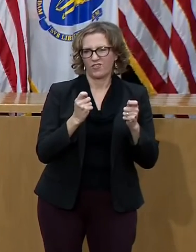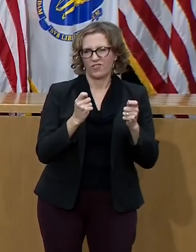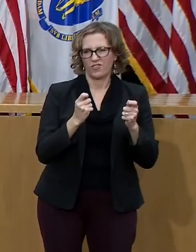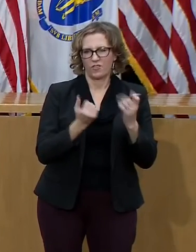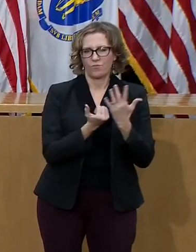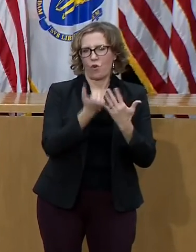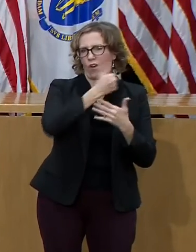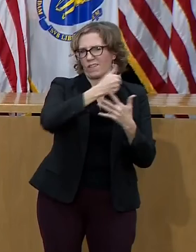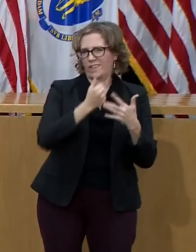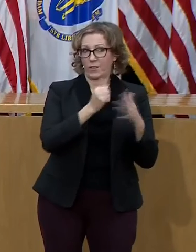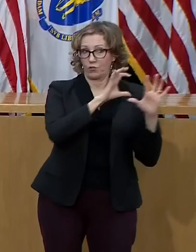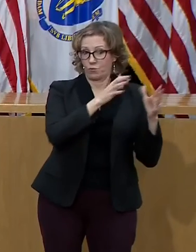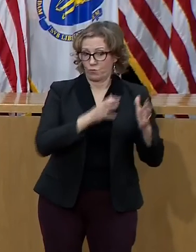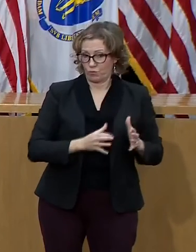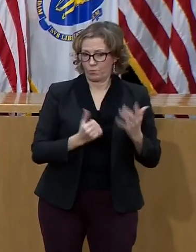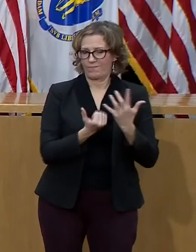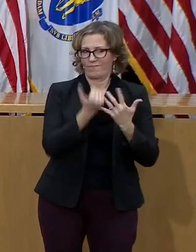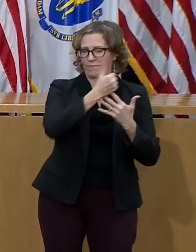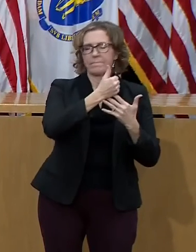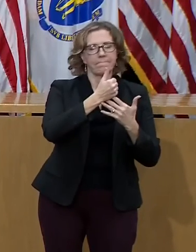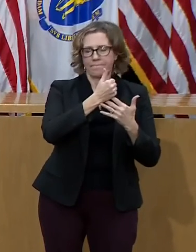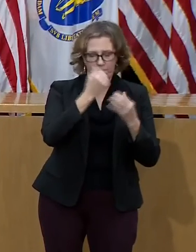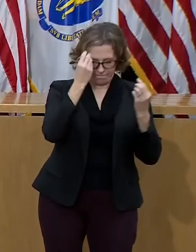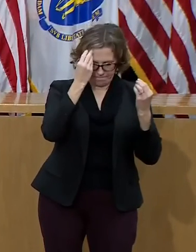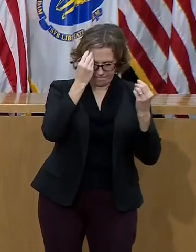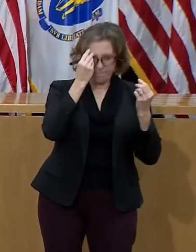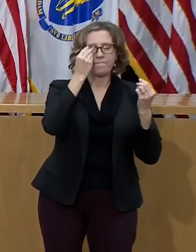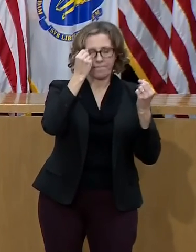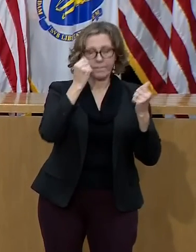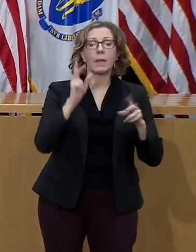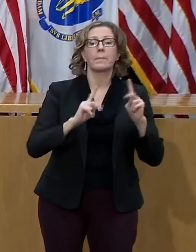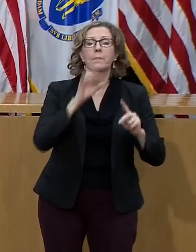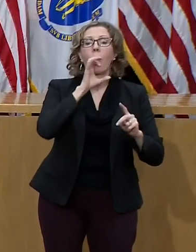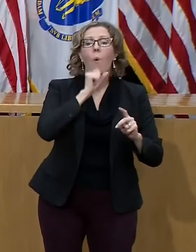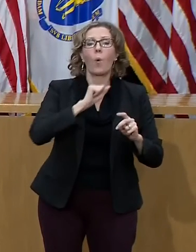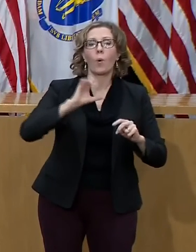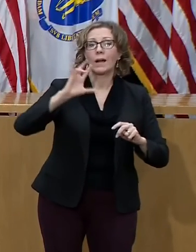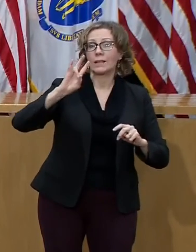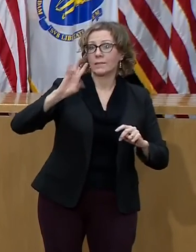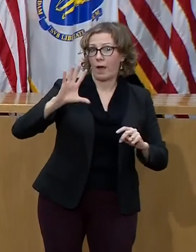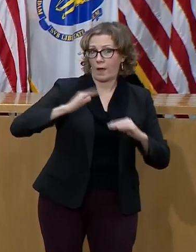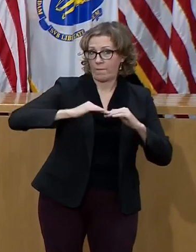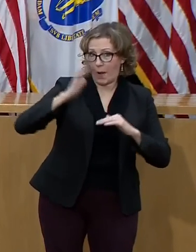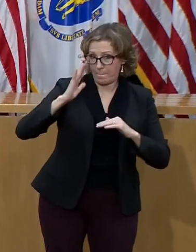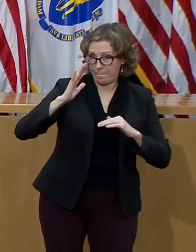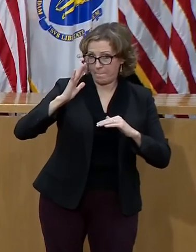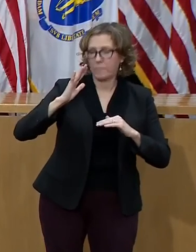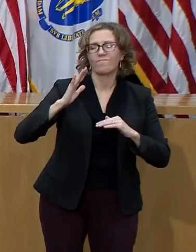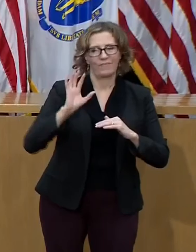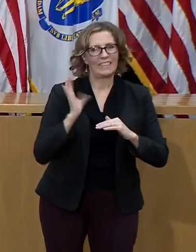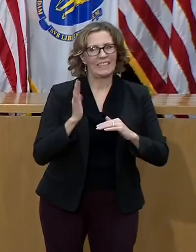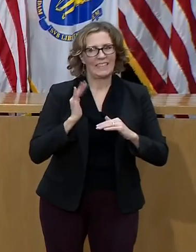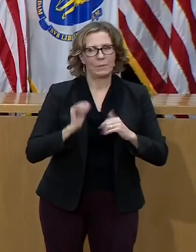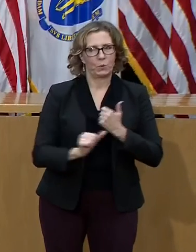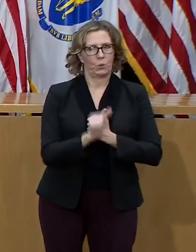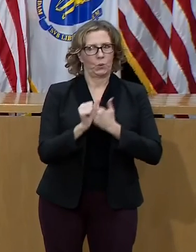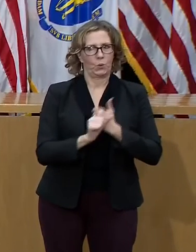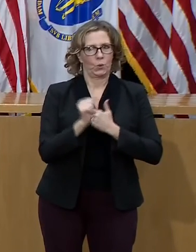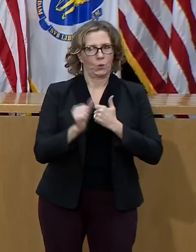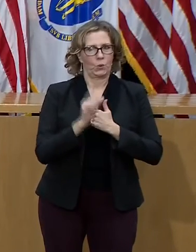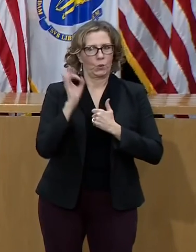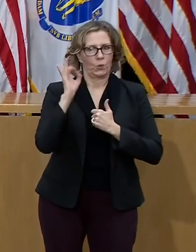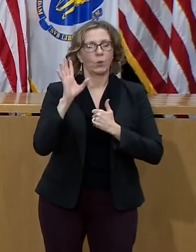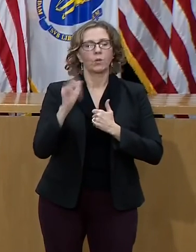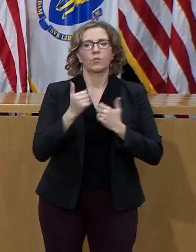consideration ACIP's highlighting of individuals age 75 and older as being at particular risk of